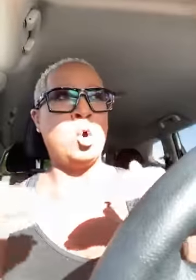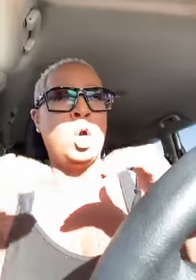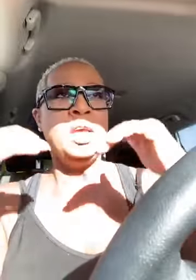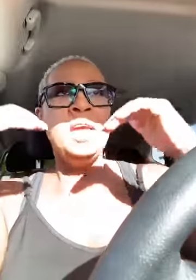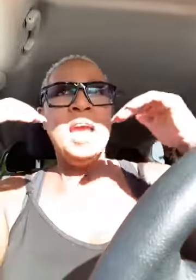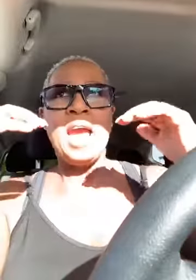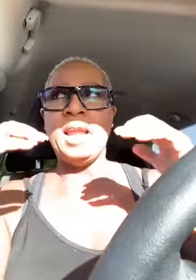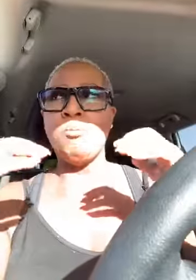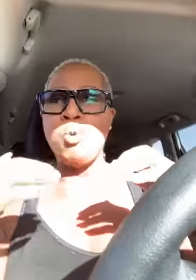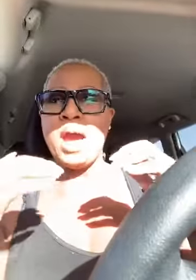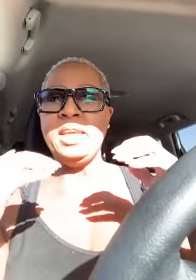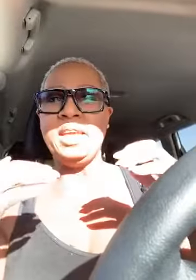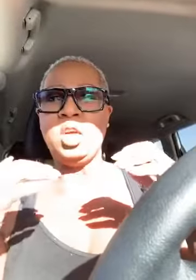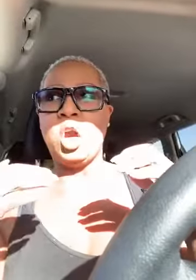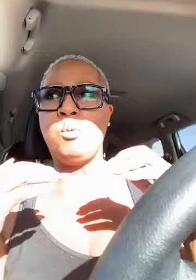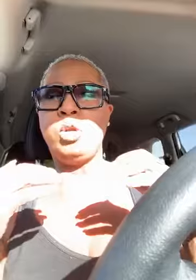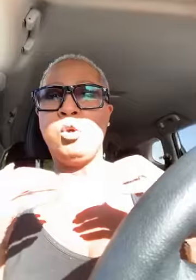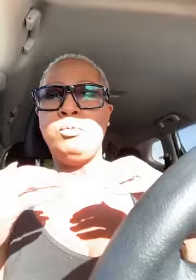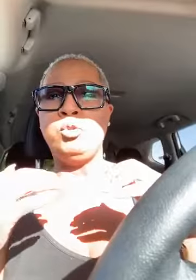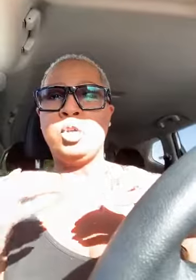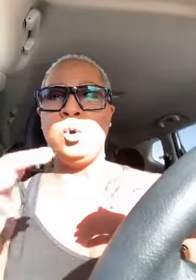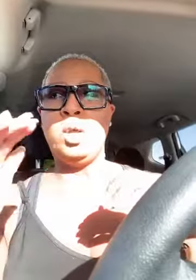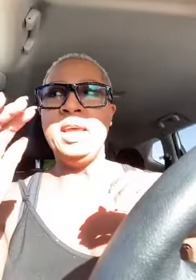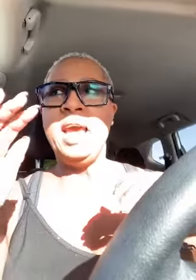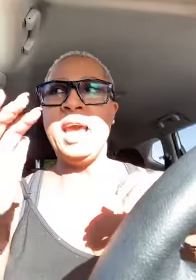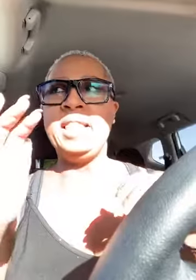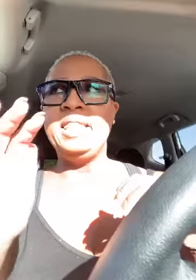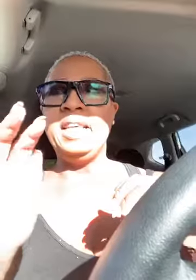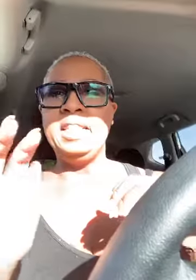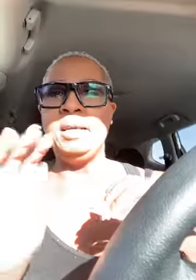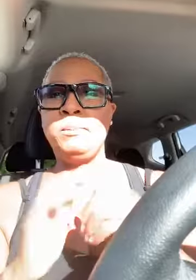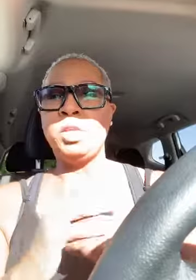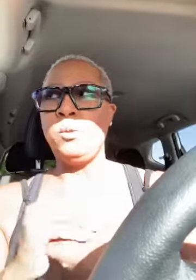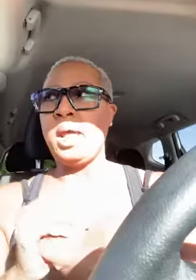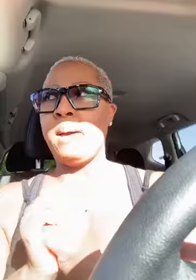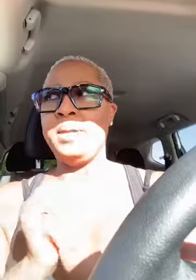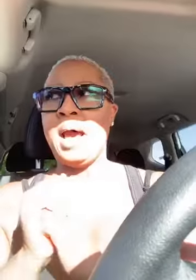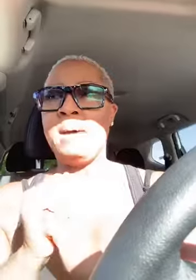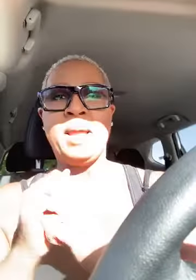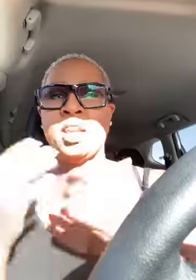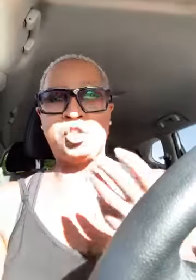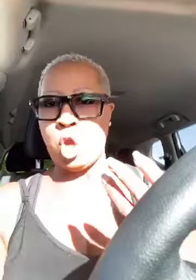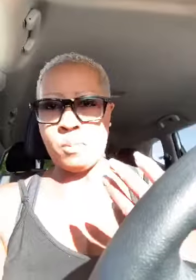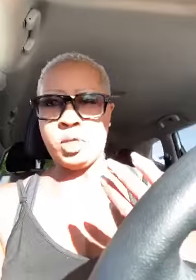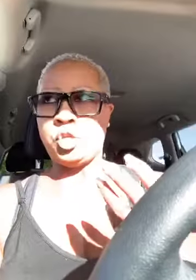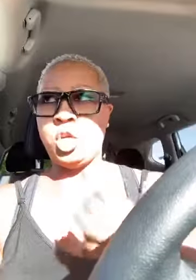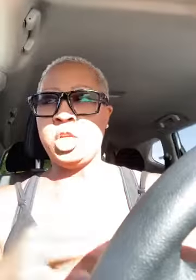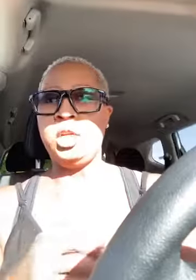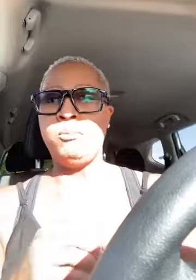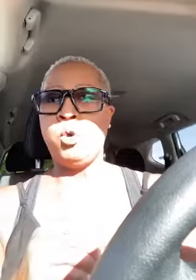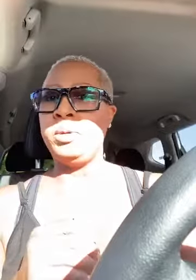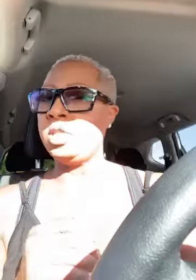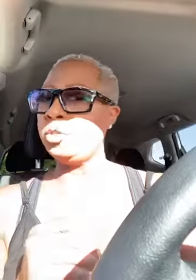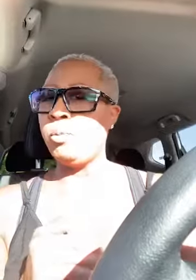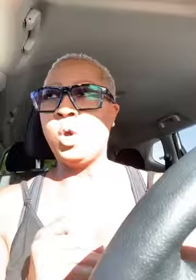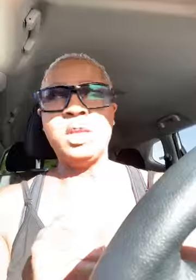on and i'm riding in the car with no music on and let me tell you what happened i'm not a starbucks junkie anymore but this morning